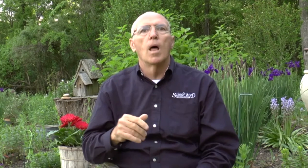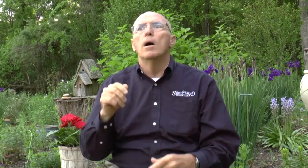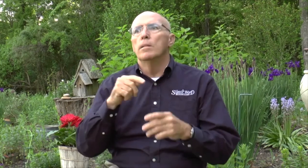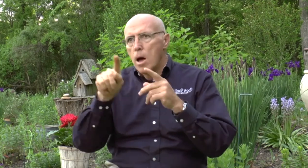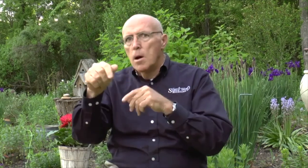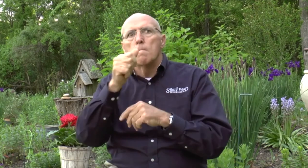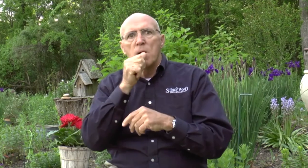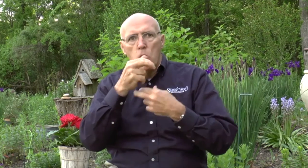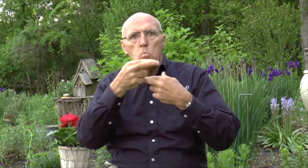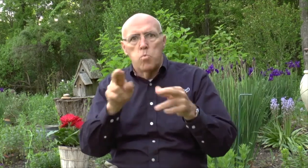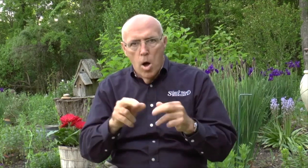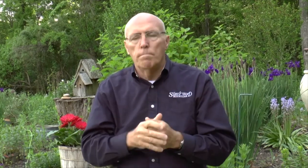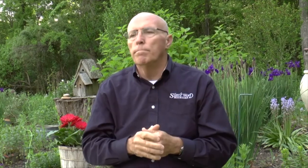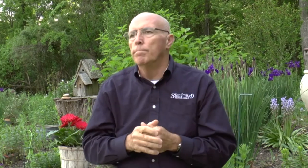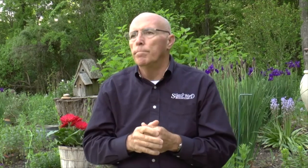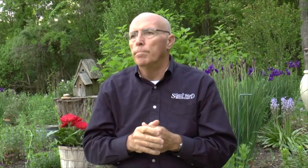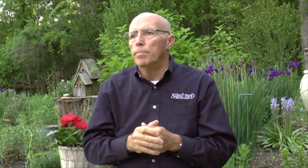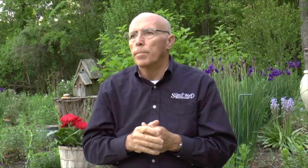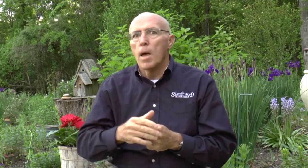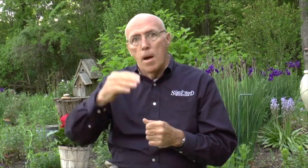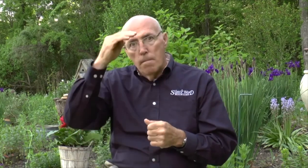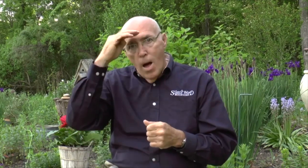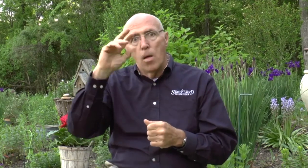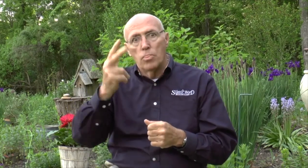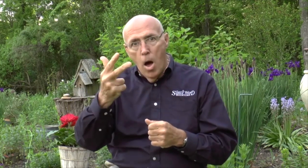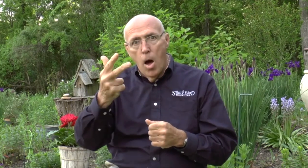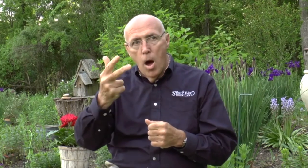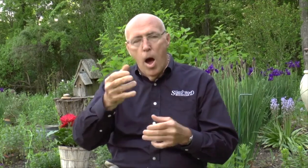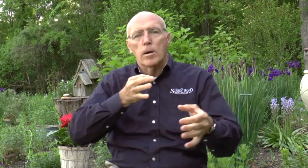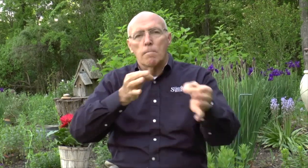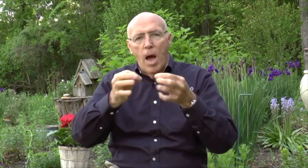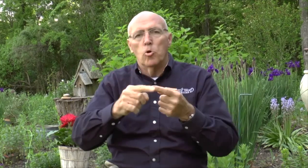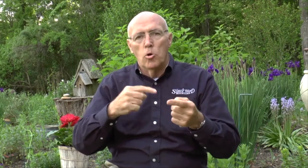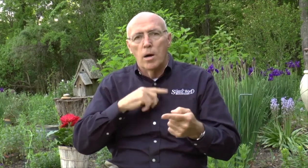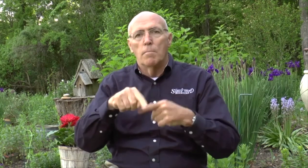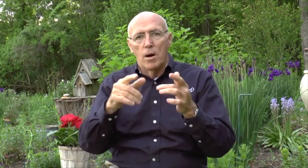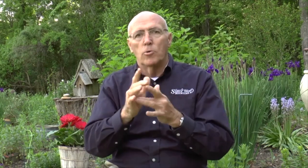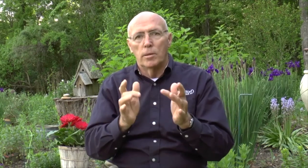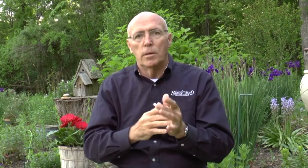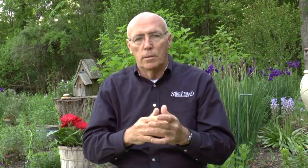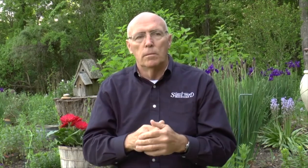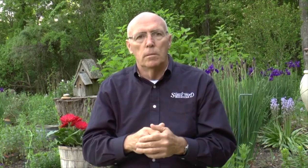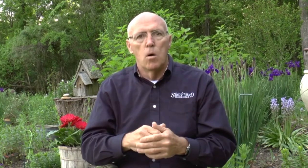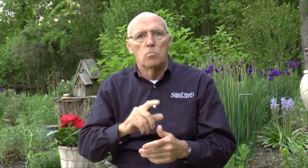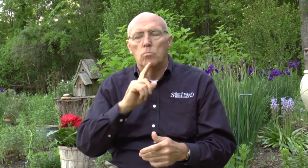Jesus. I said, okay. So after that, we went into a private room, Bill III and I. And he began to explain to me about Jesus.